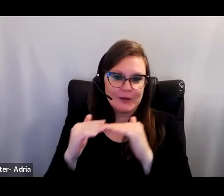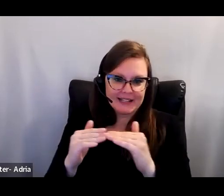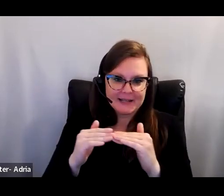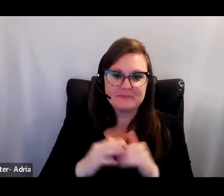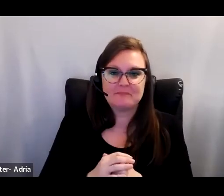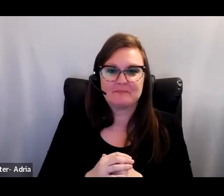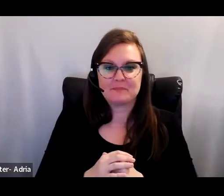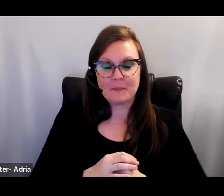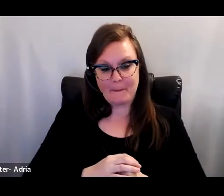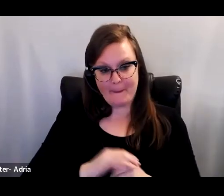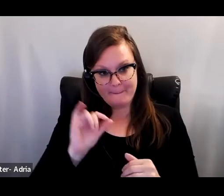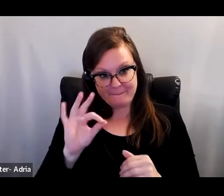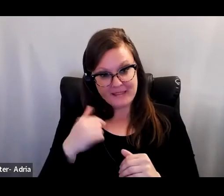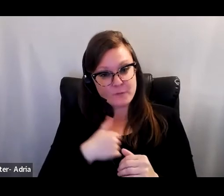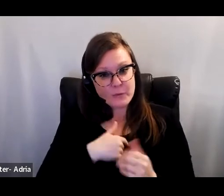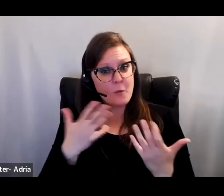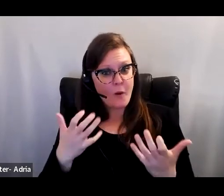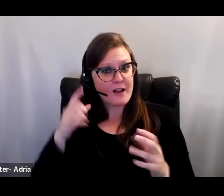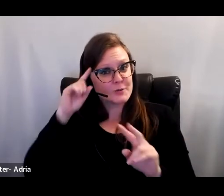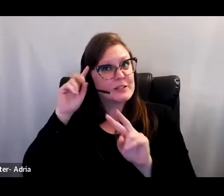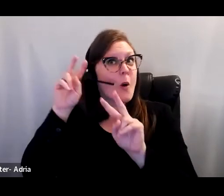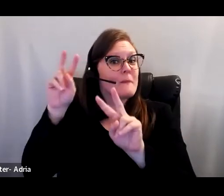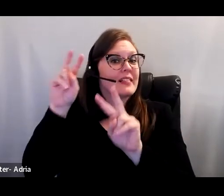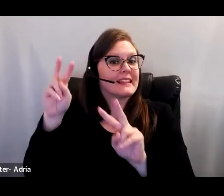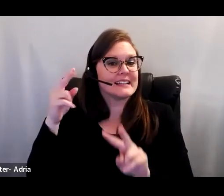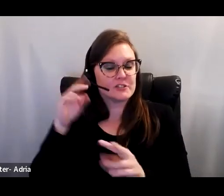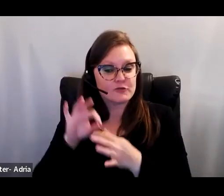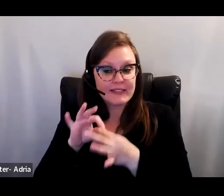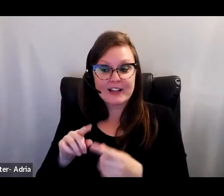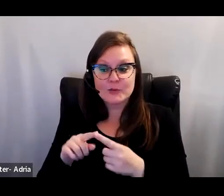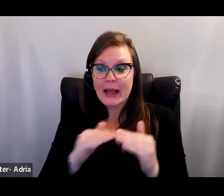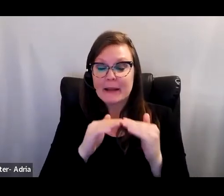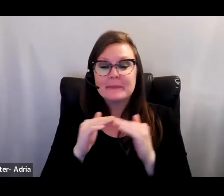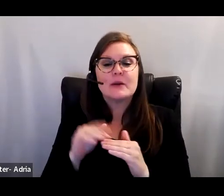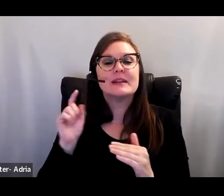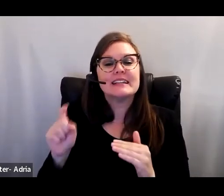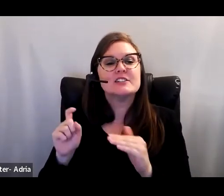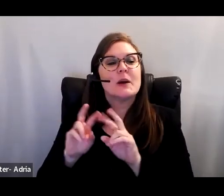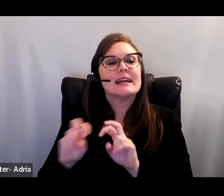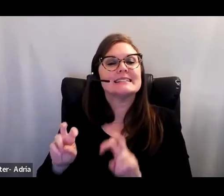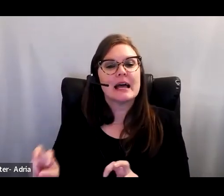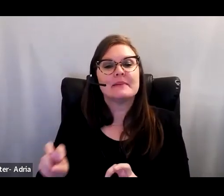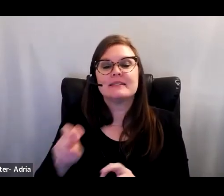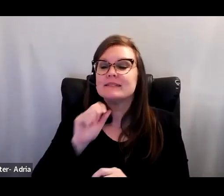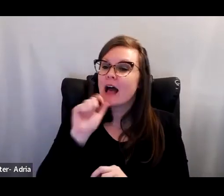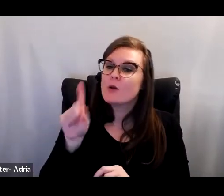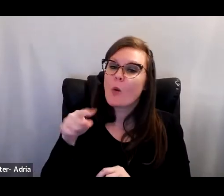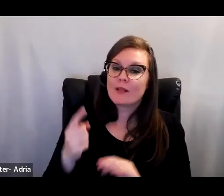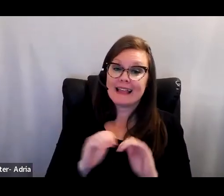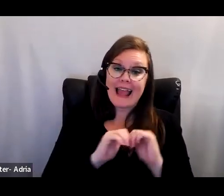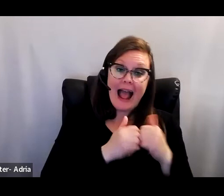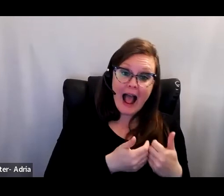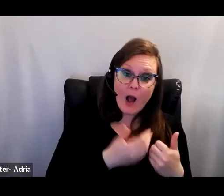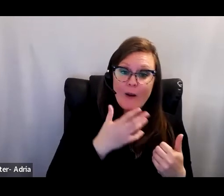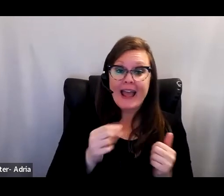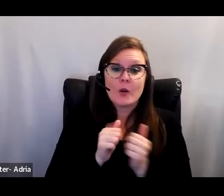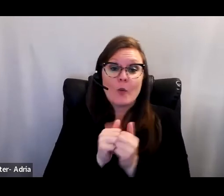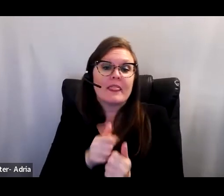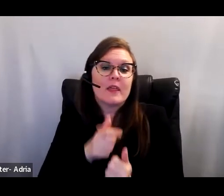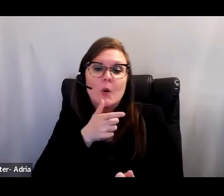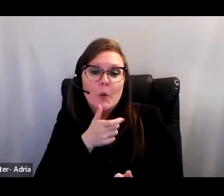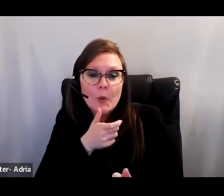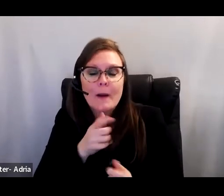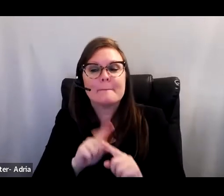If we are to achieve hopefulness with respect to equity, we also need to examine not only how and with whom we're doing the work